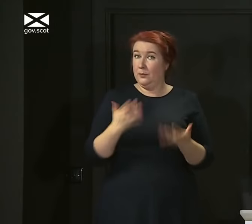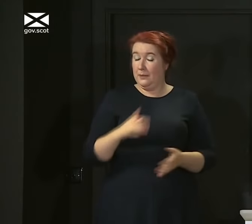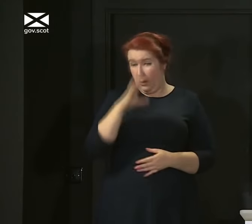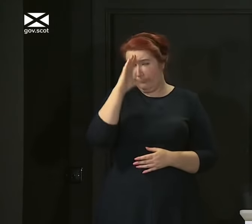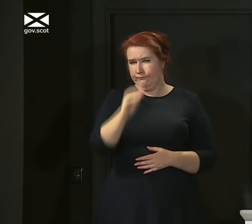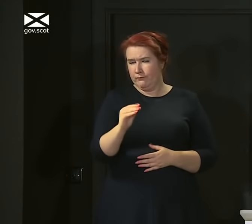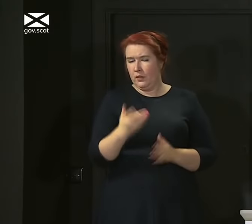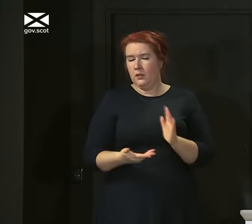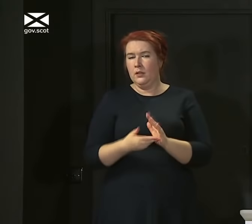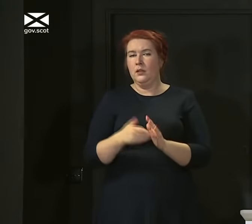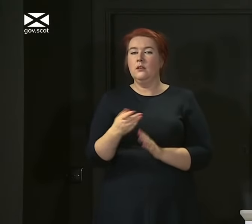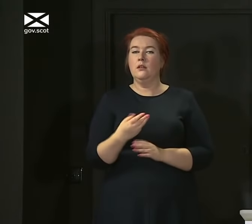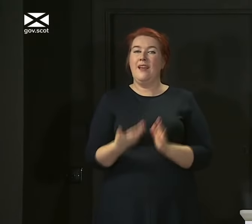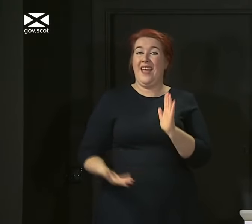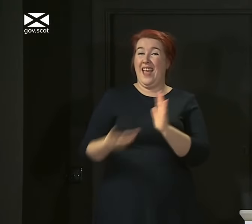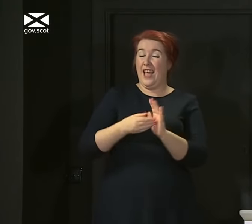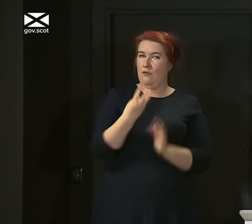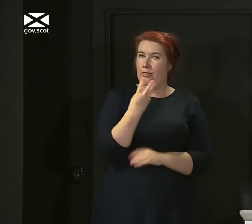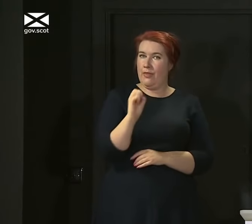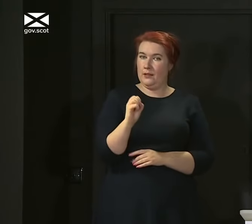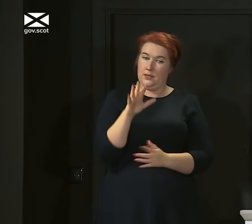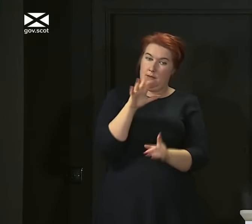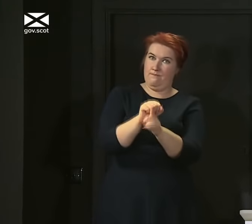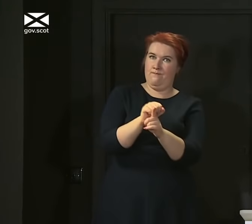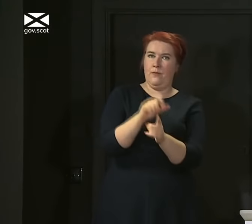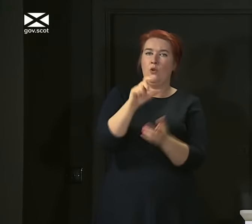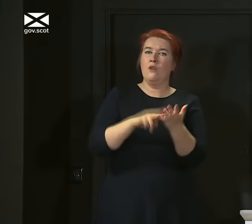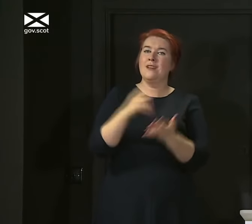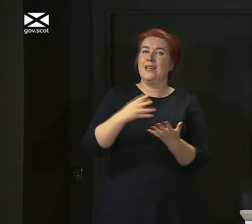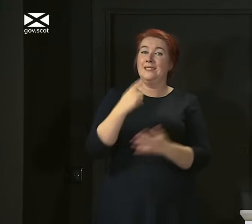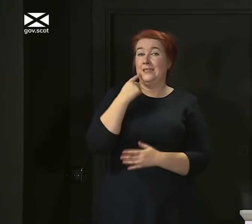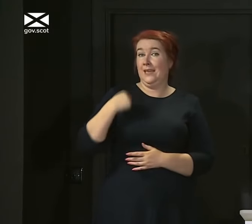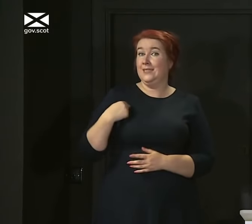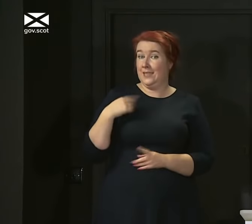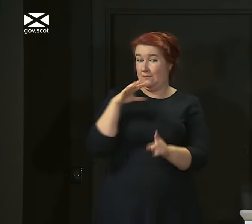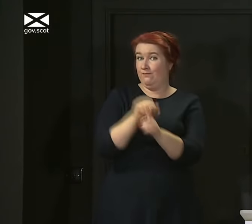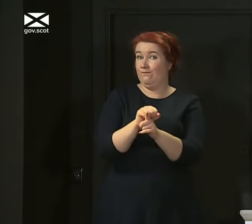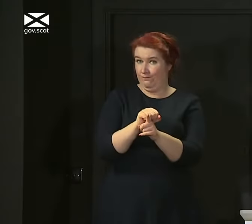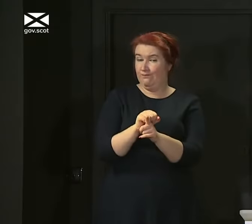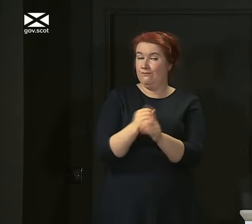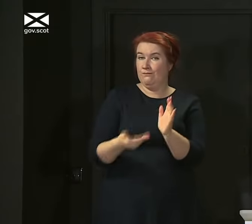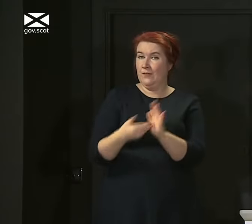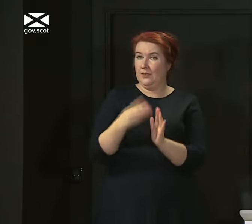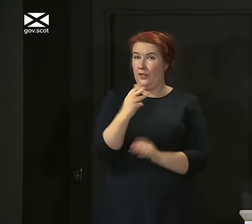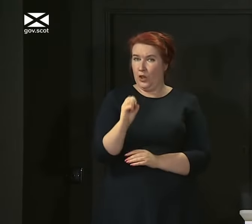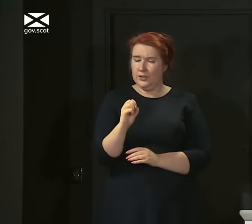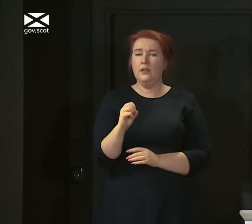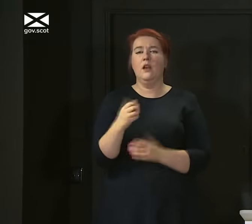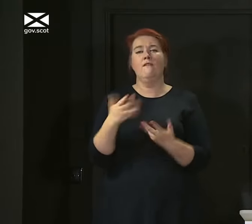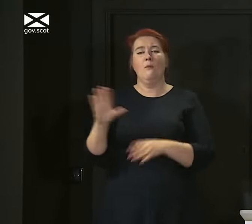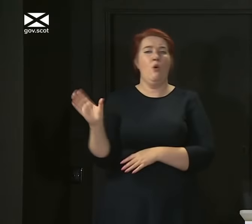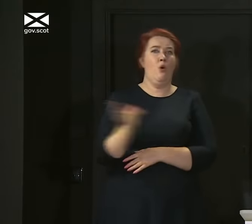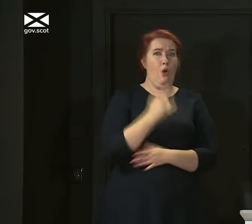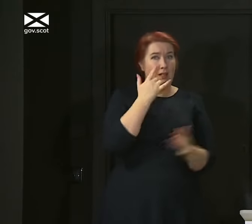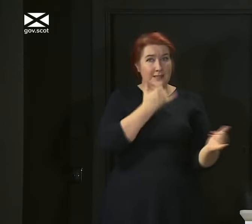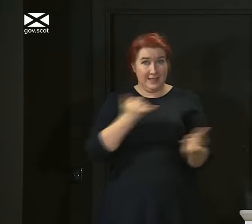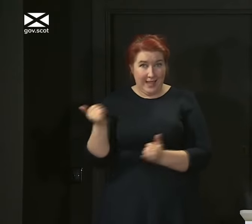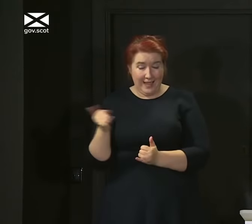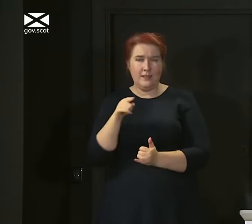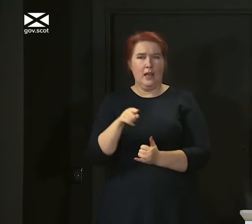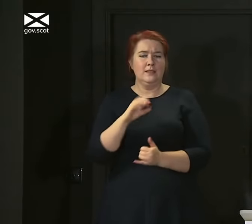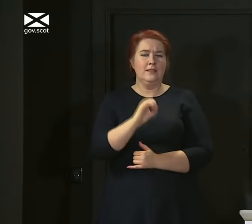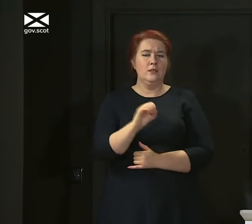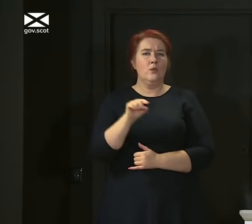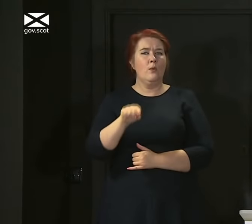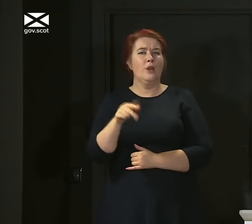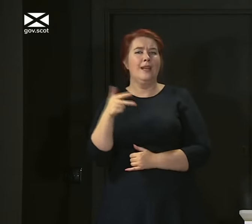confirm that an additional 30 positive cases were confirmed yesterday. That represents 0.8% of the people who were